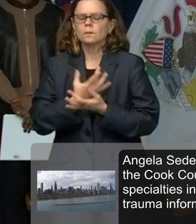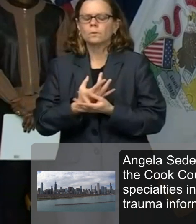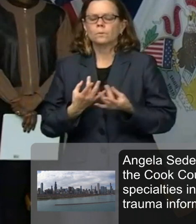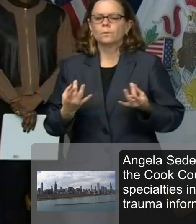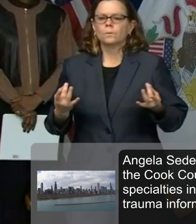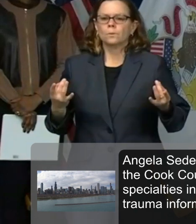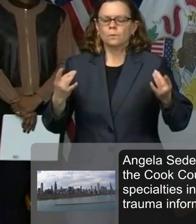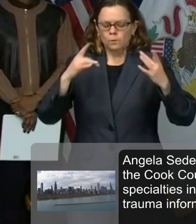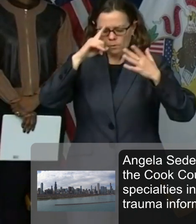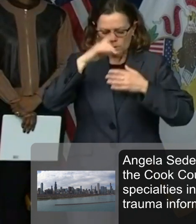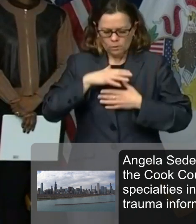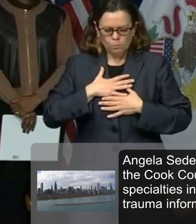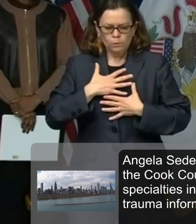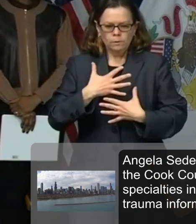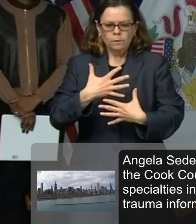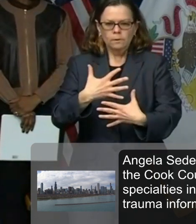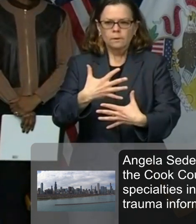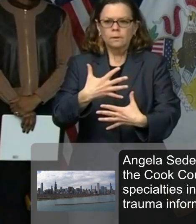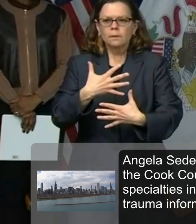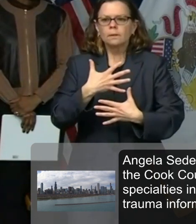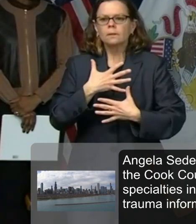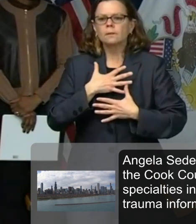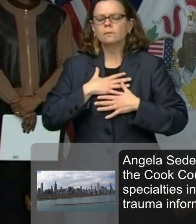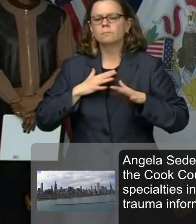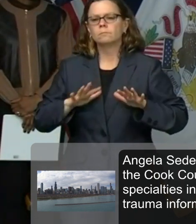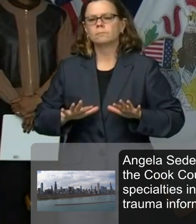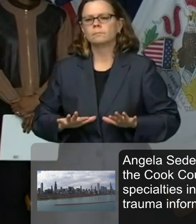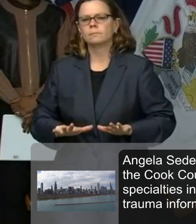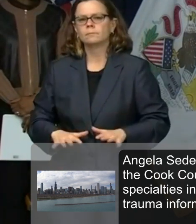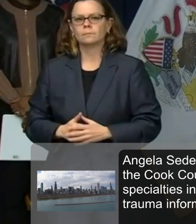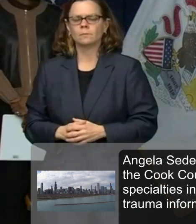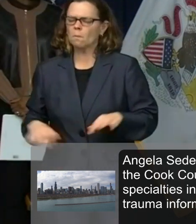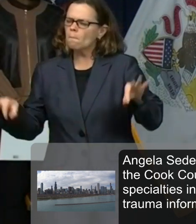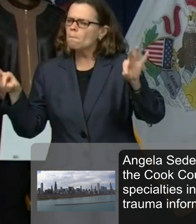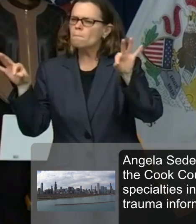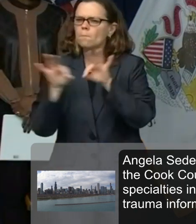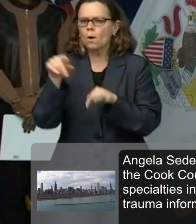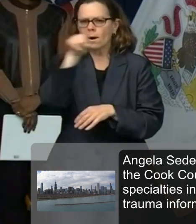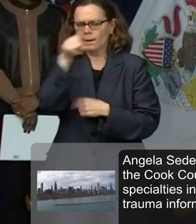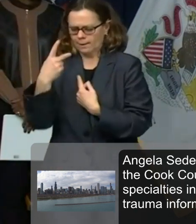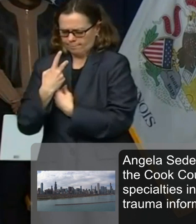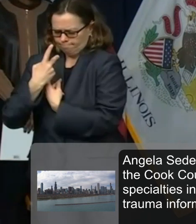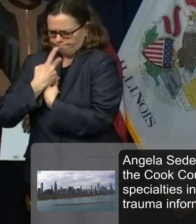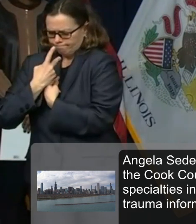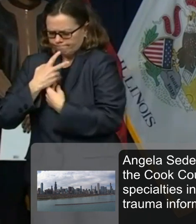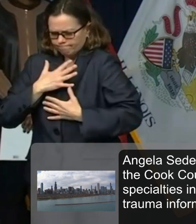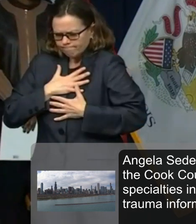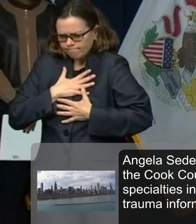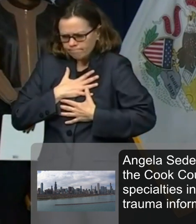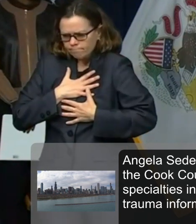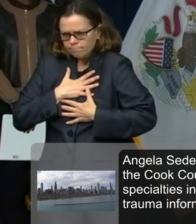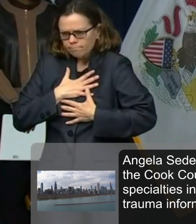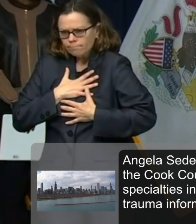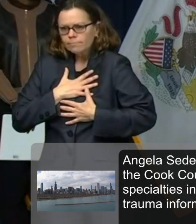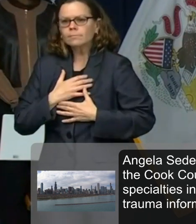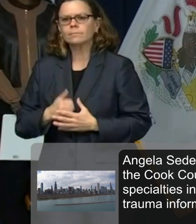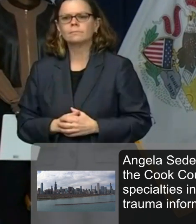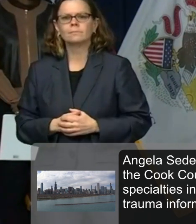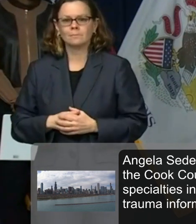caring for ourselves is a necessary act of self-preservation self-preservation in which there is no shame